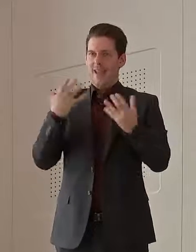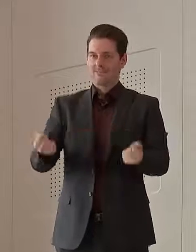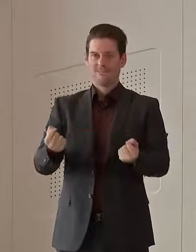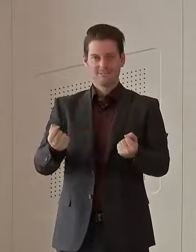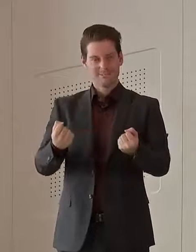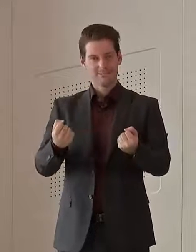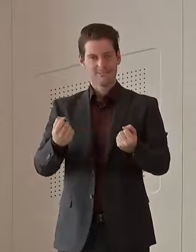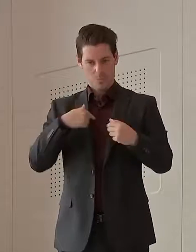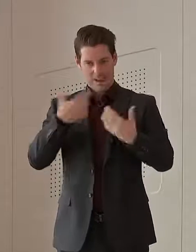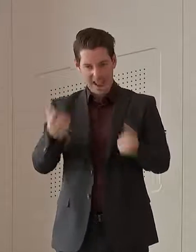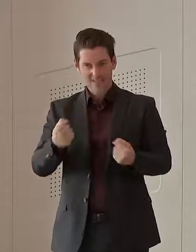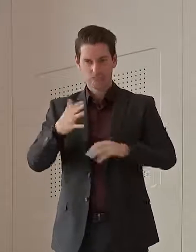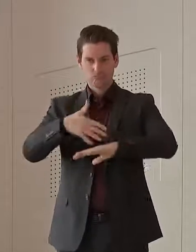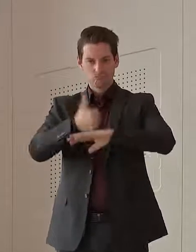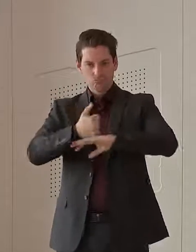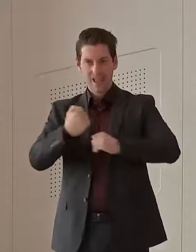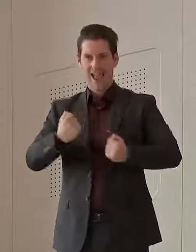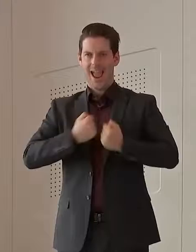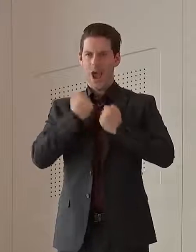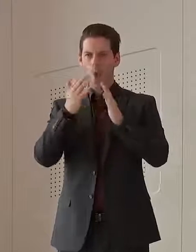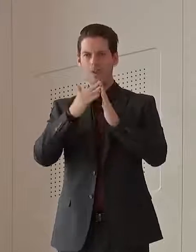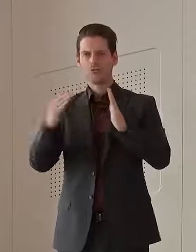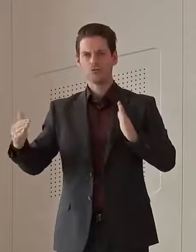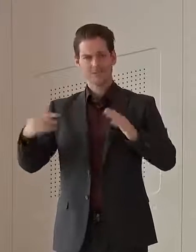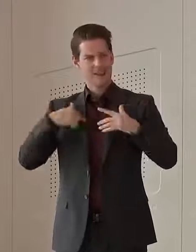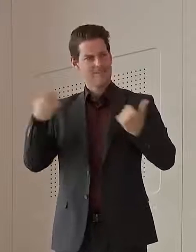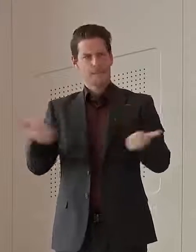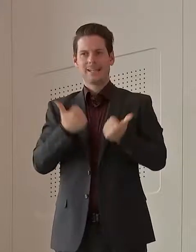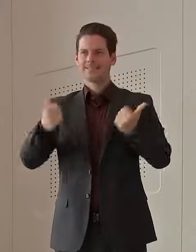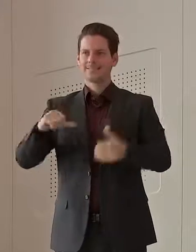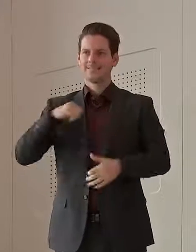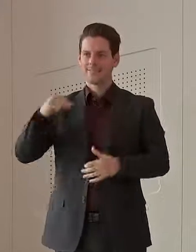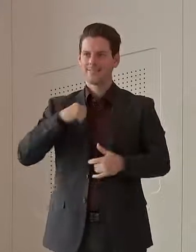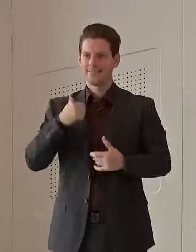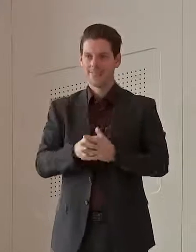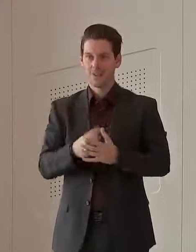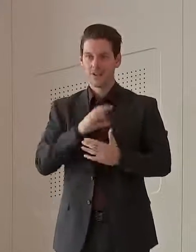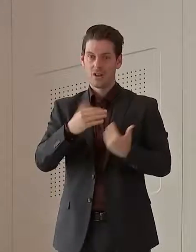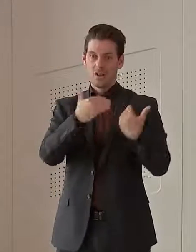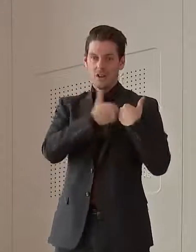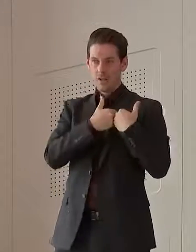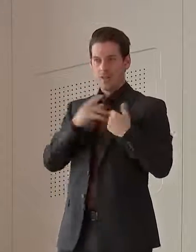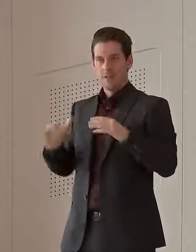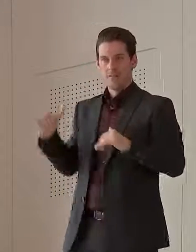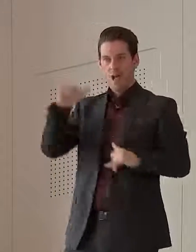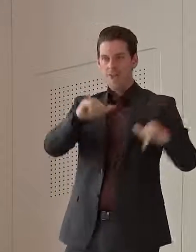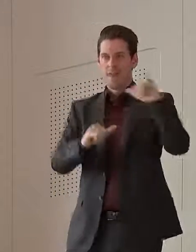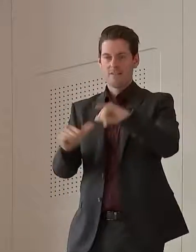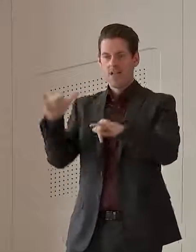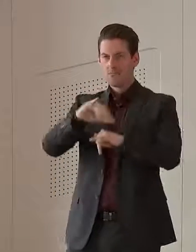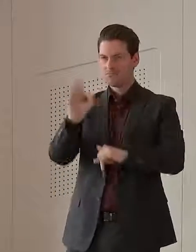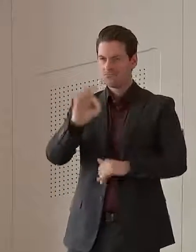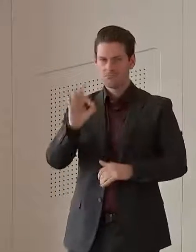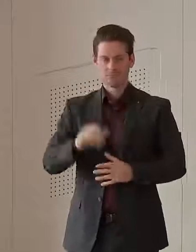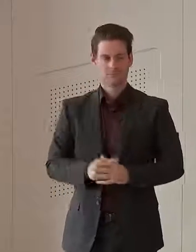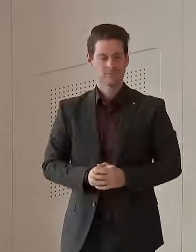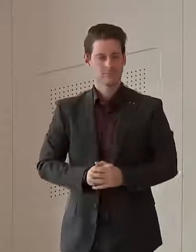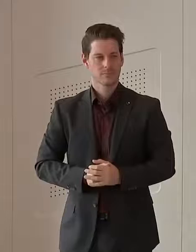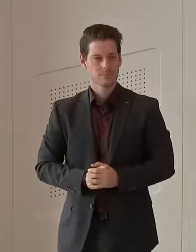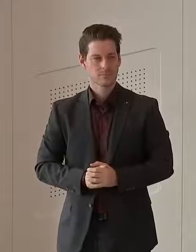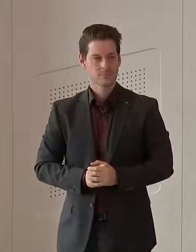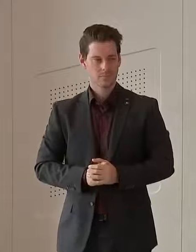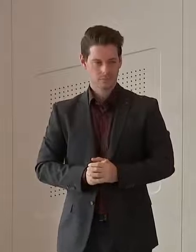We've actually set up our own industry here. We don't rely on other industries. For businesses and residents, what sort of